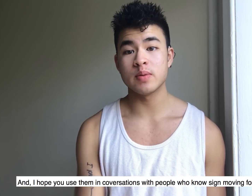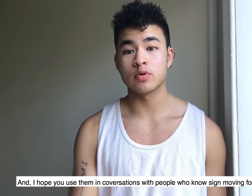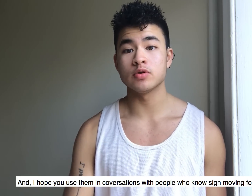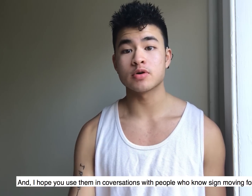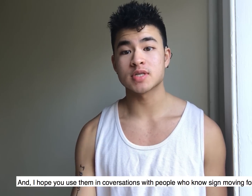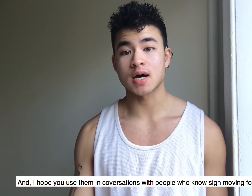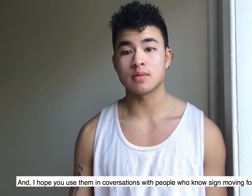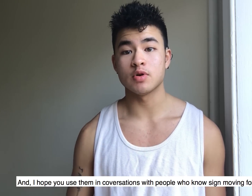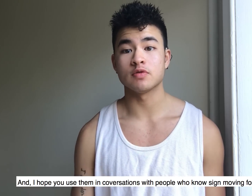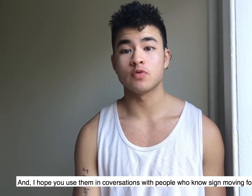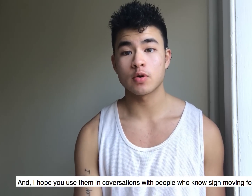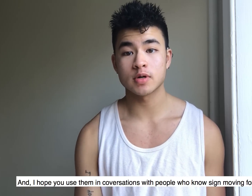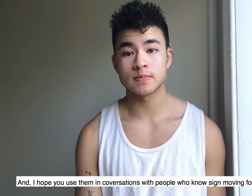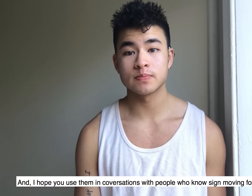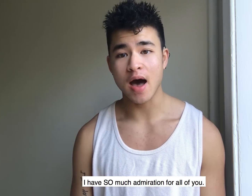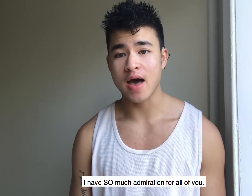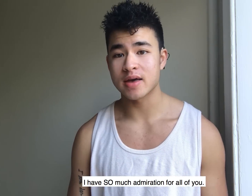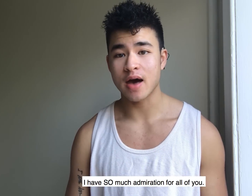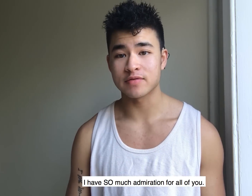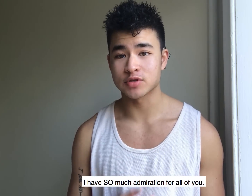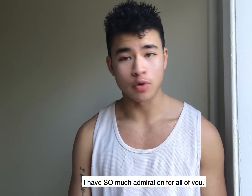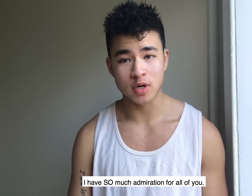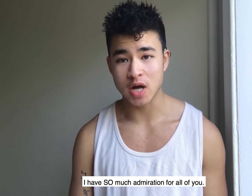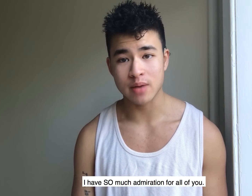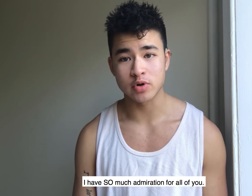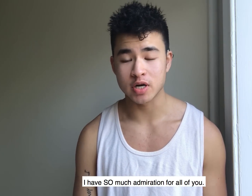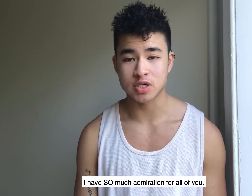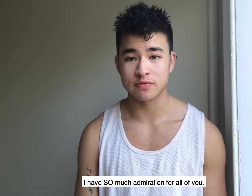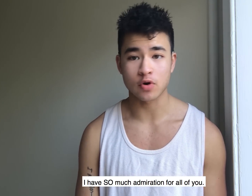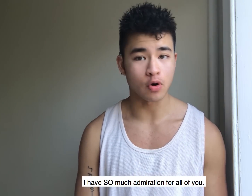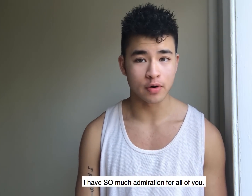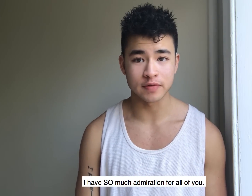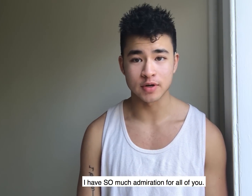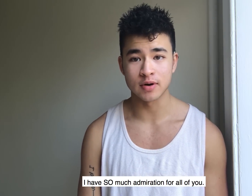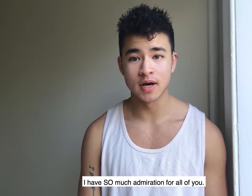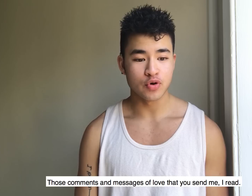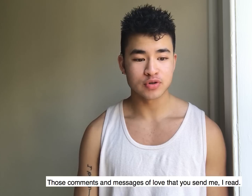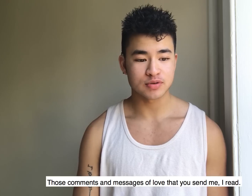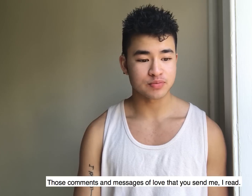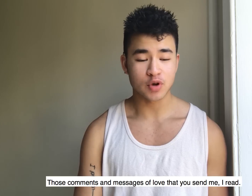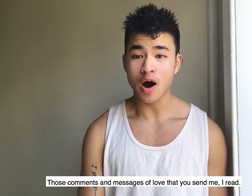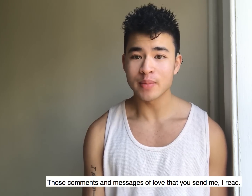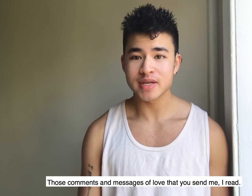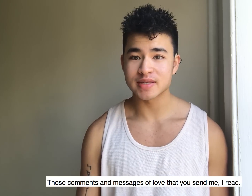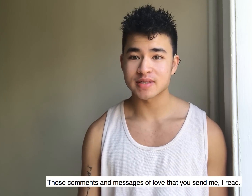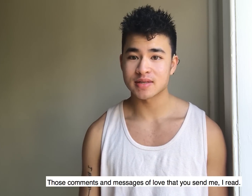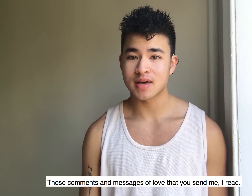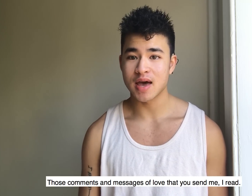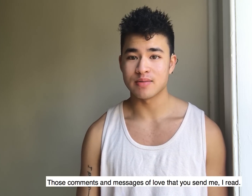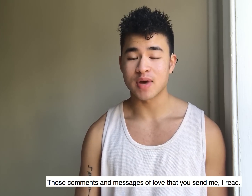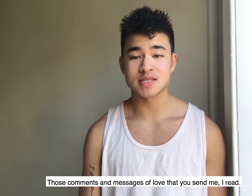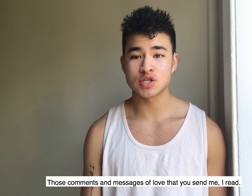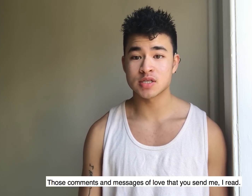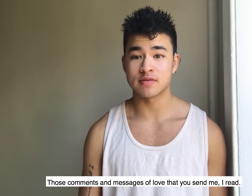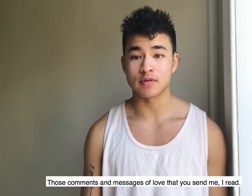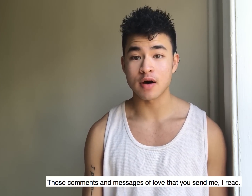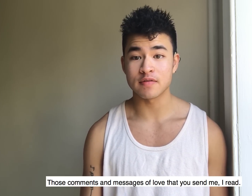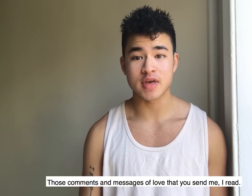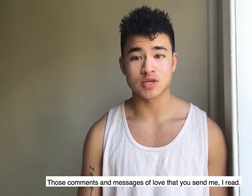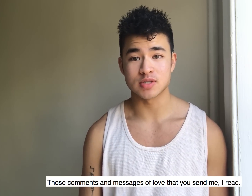people who know sign moving forward I have so much admiration for all of you those comments and messages of love that you